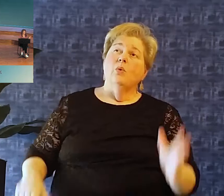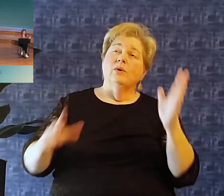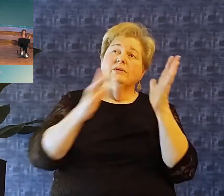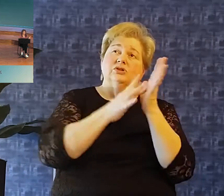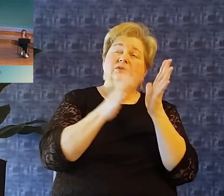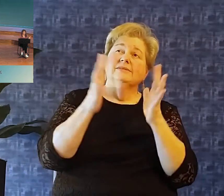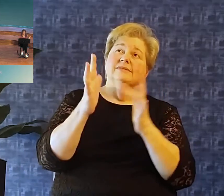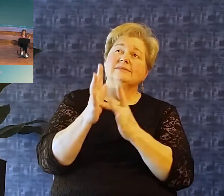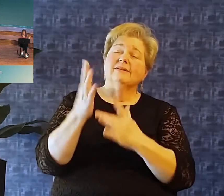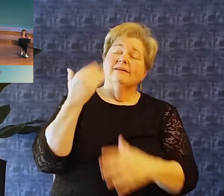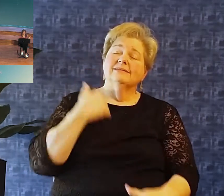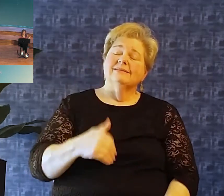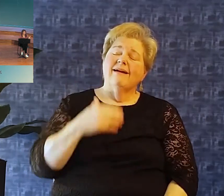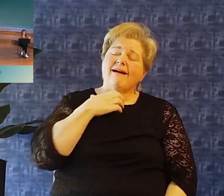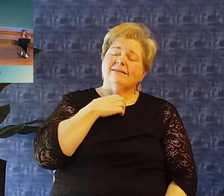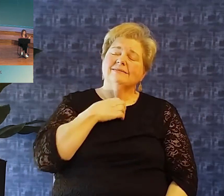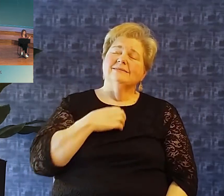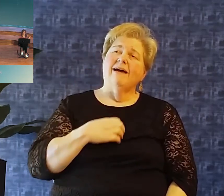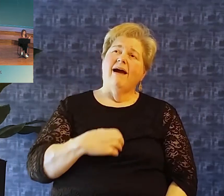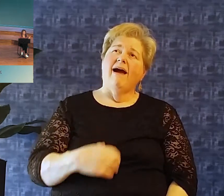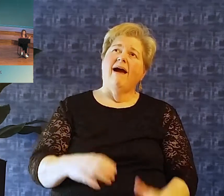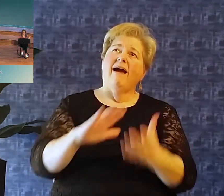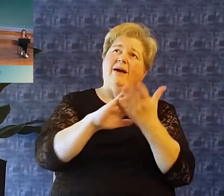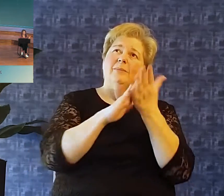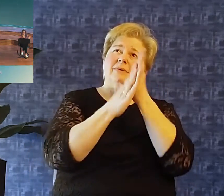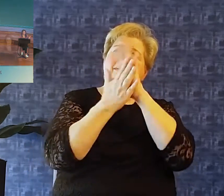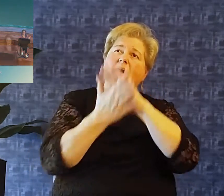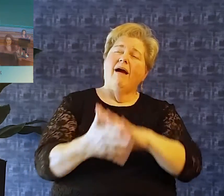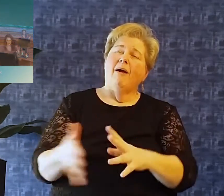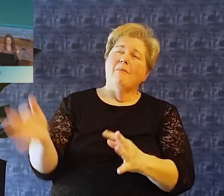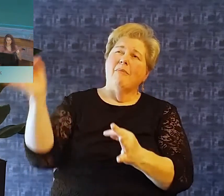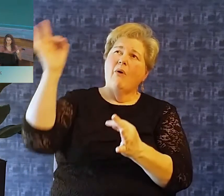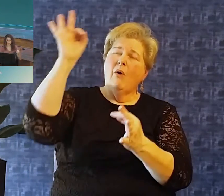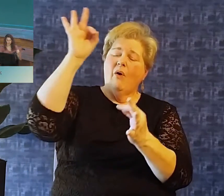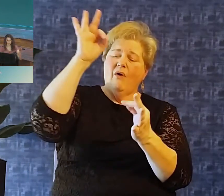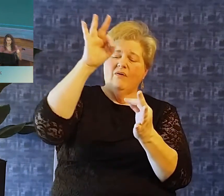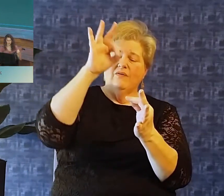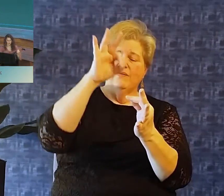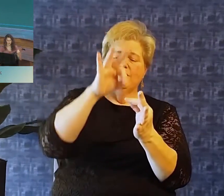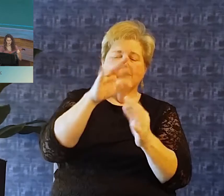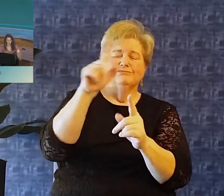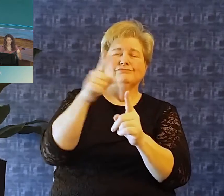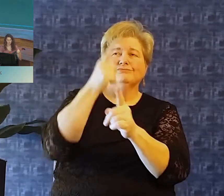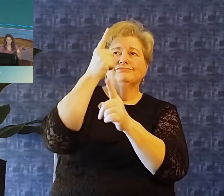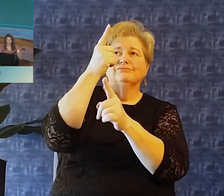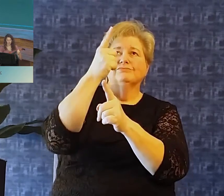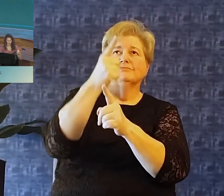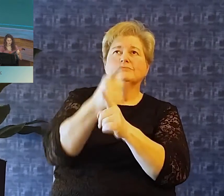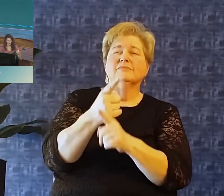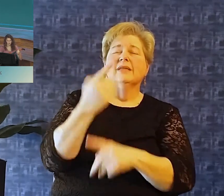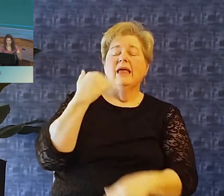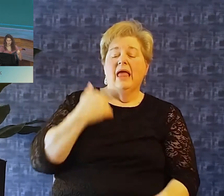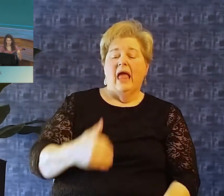Lord Jesus, I long to be perfectly whole.